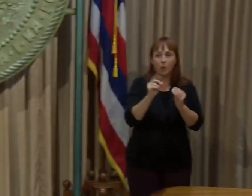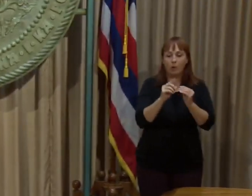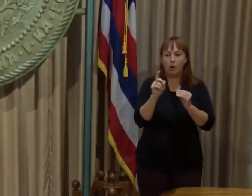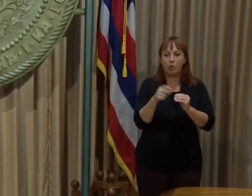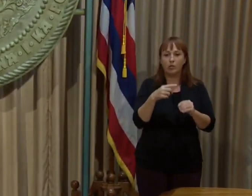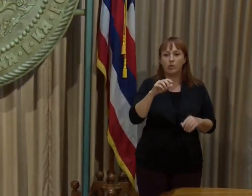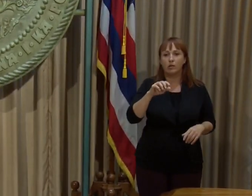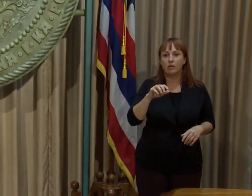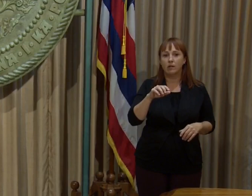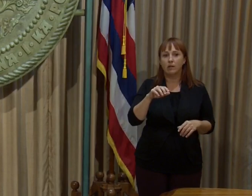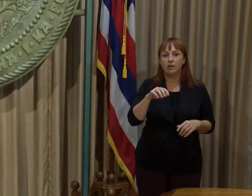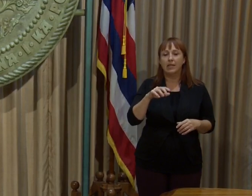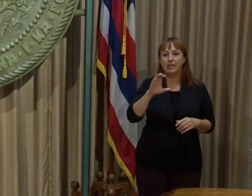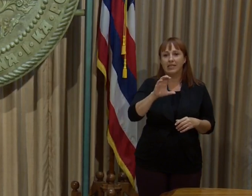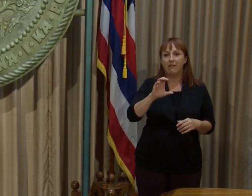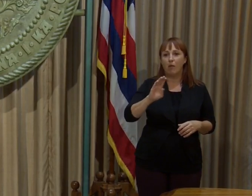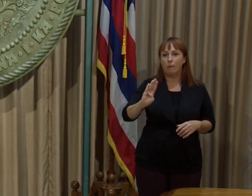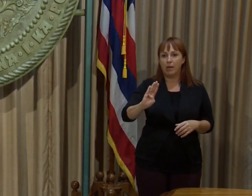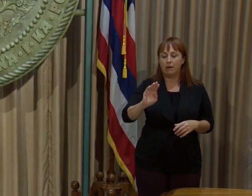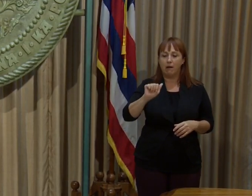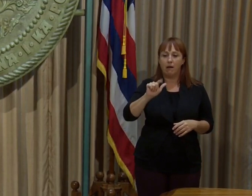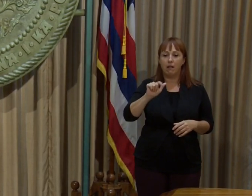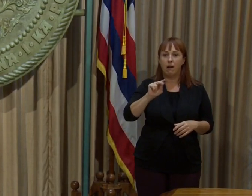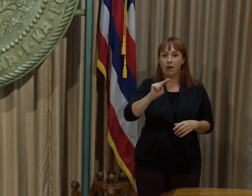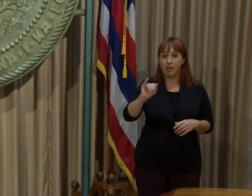question from Eleni Avendanyam. will be Eleni.